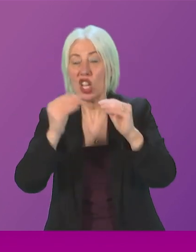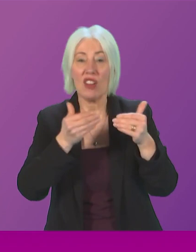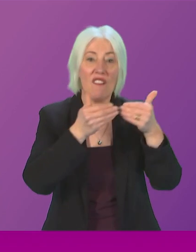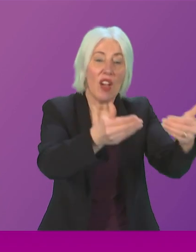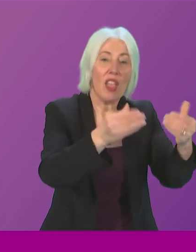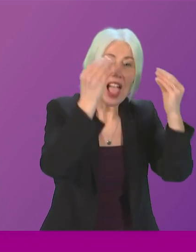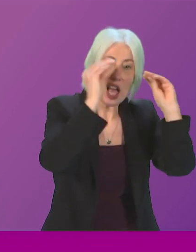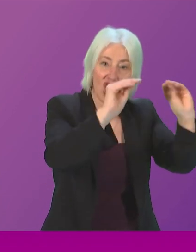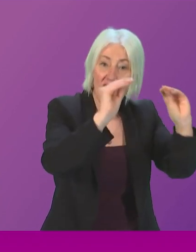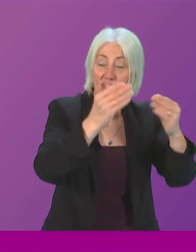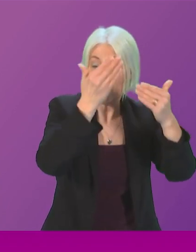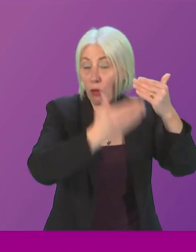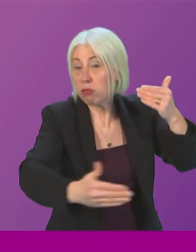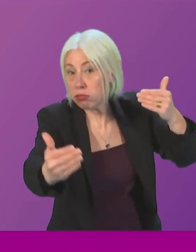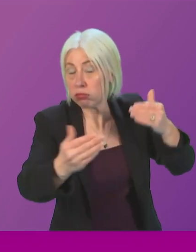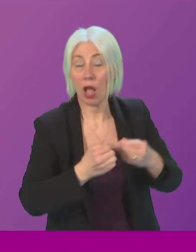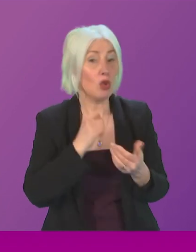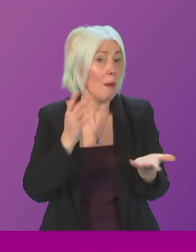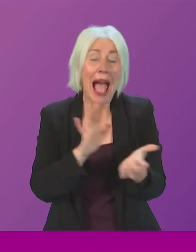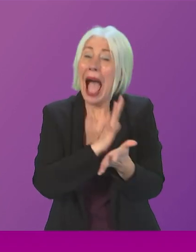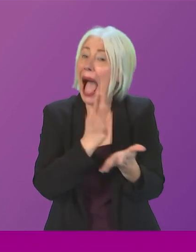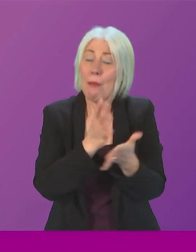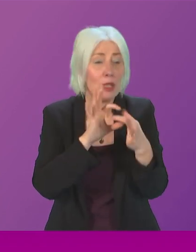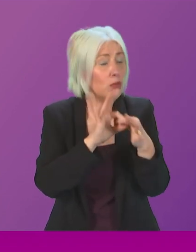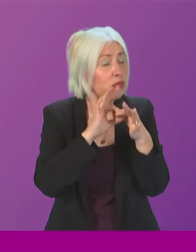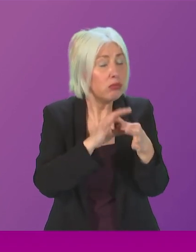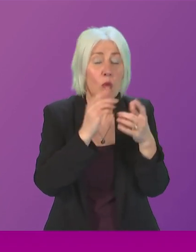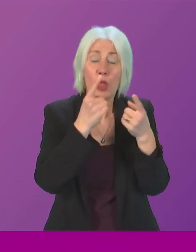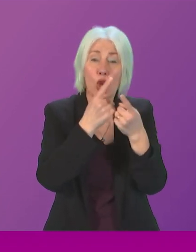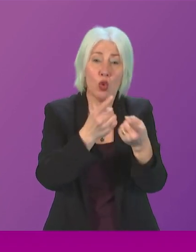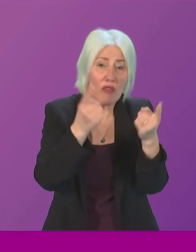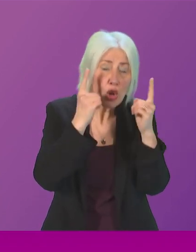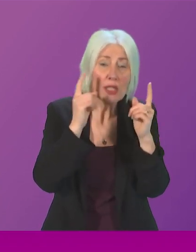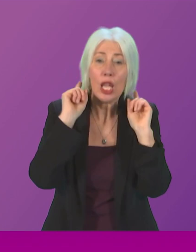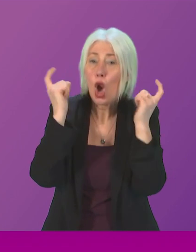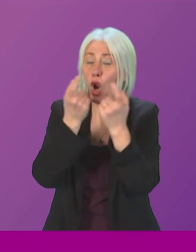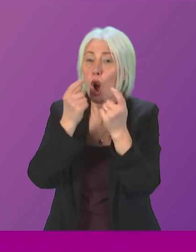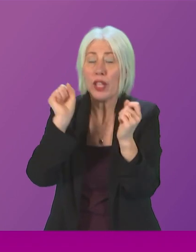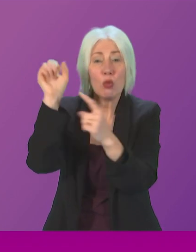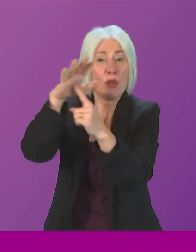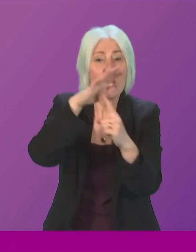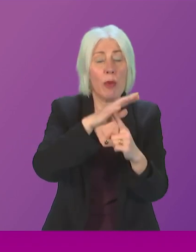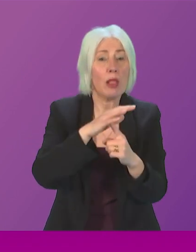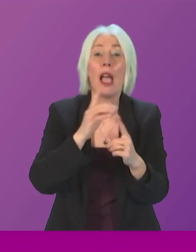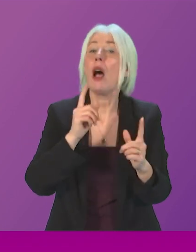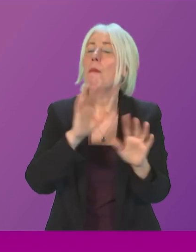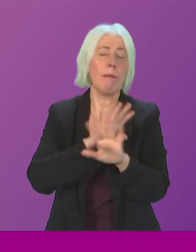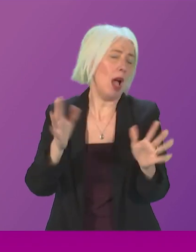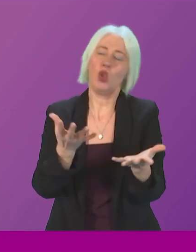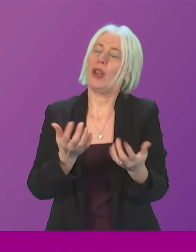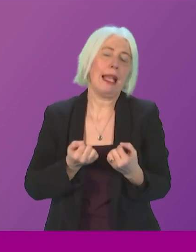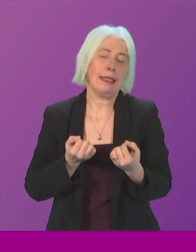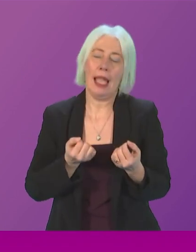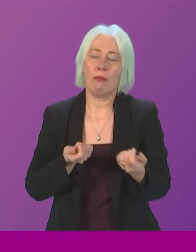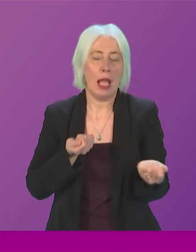many years to come so I'm more than happy to engage with the university and college principles but I simply do not accept its managed decline when we have such